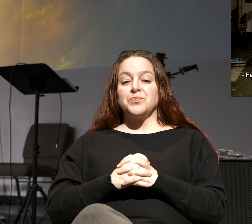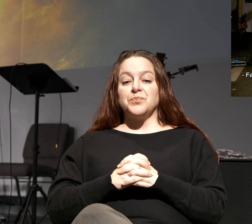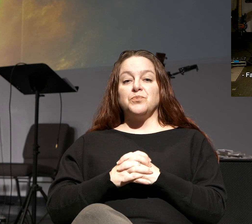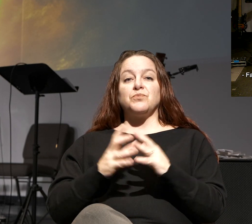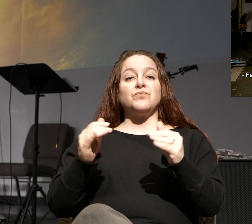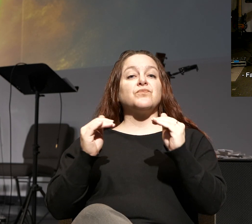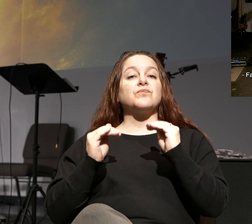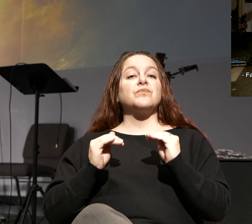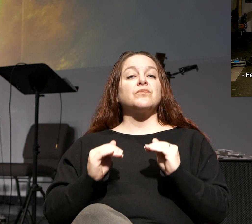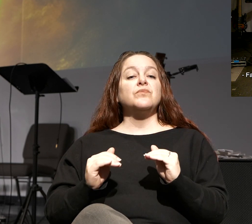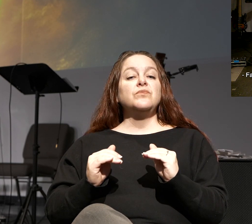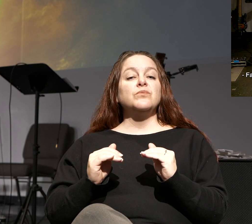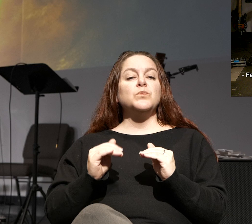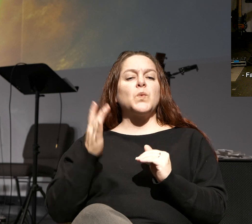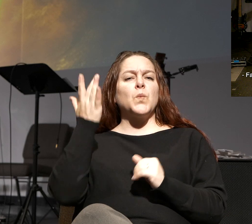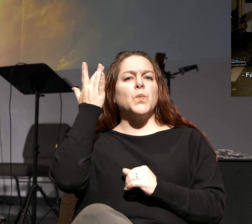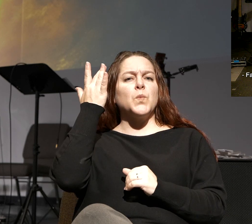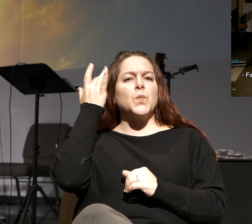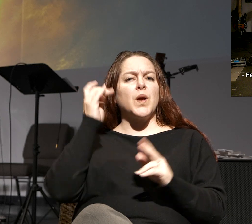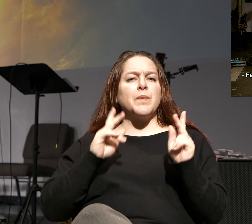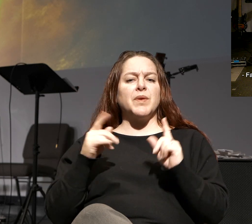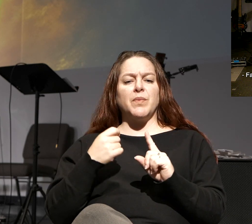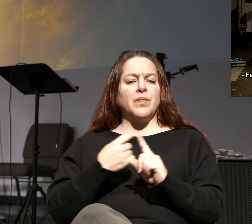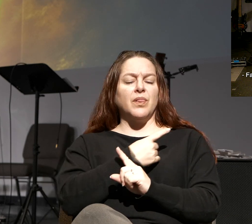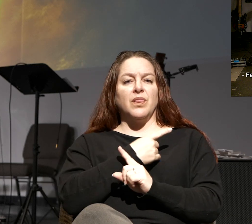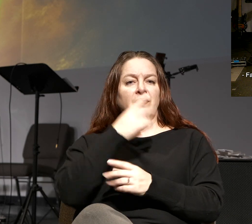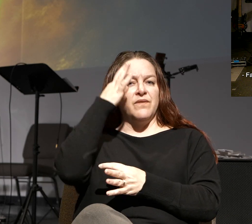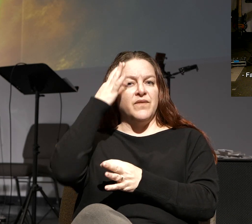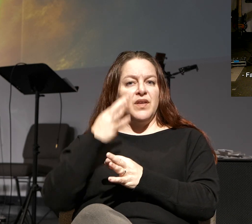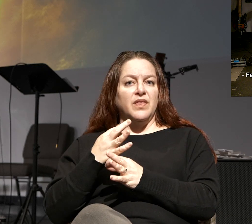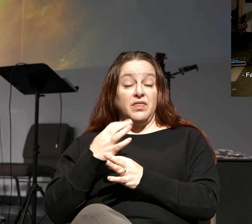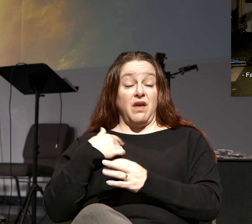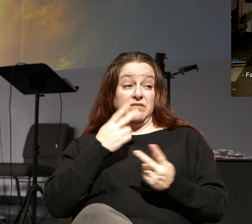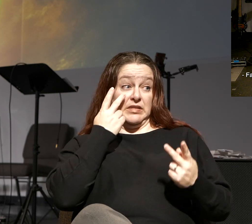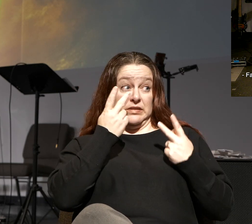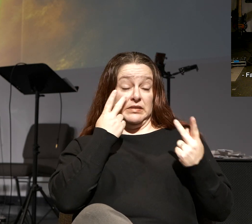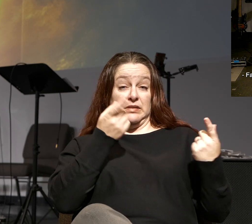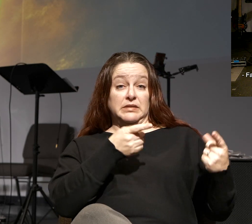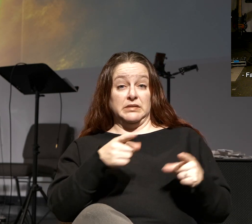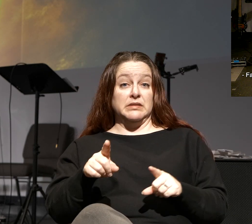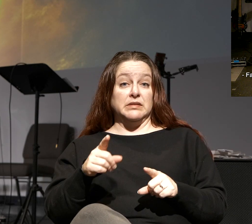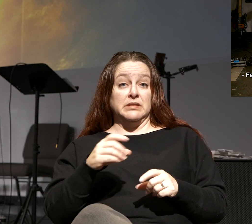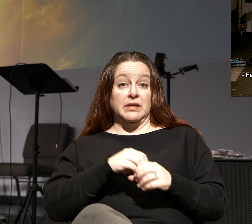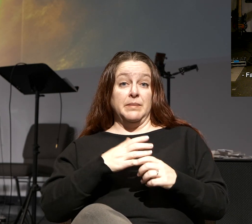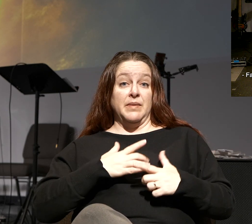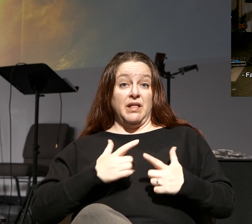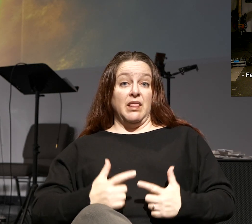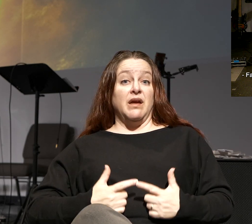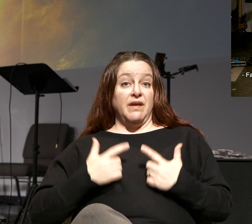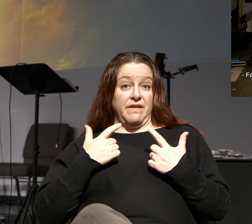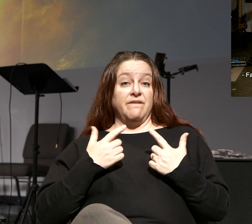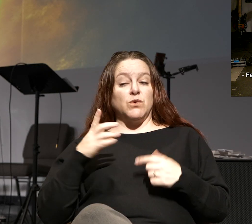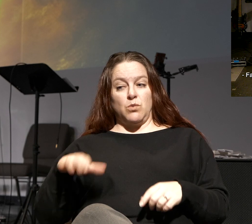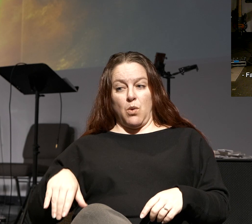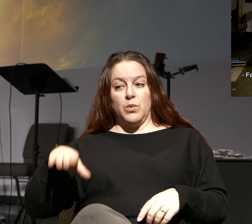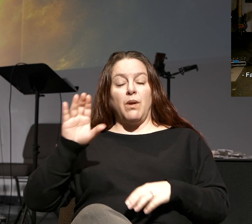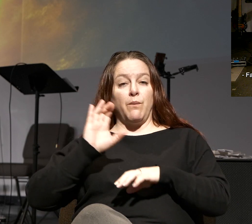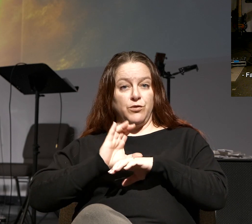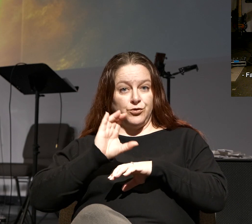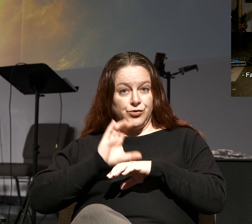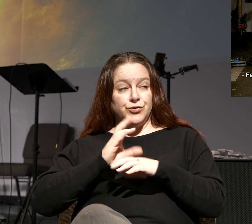Let's talk about why do people defect from the faith. And I've seen a number of people defect from the faith in my lifetime growing up in the church.